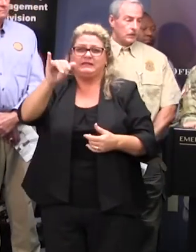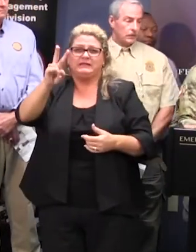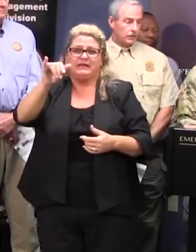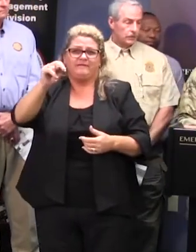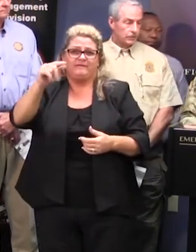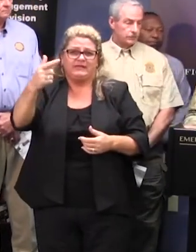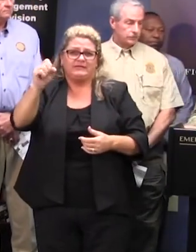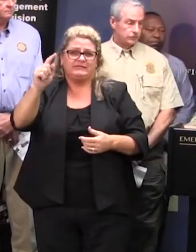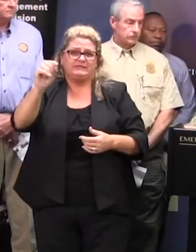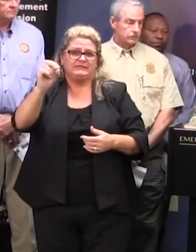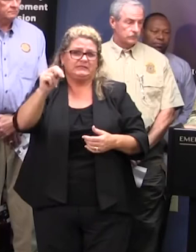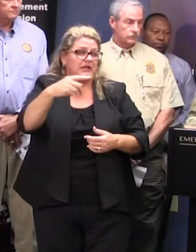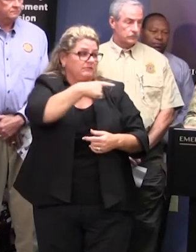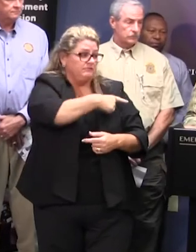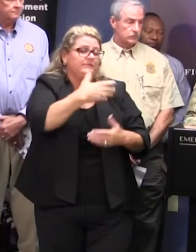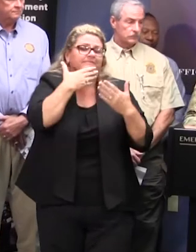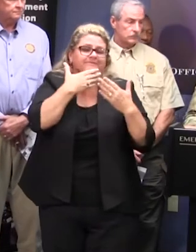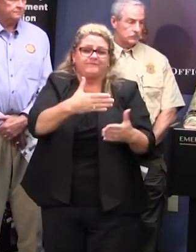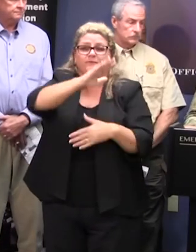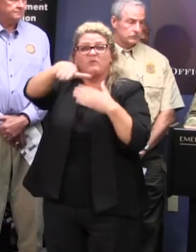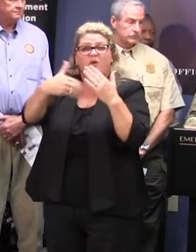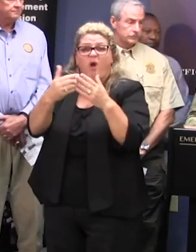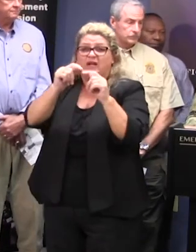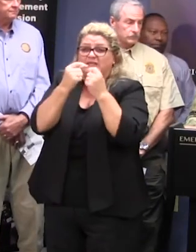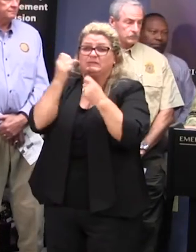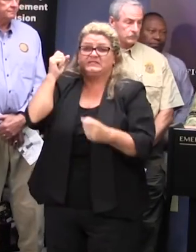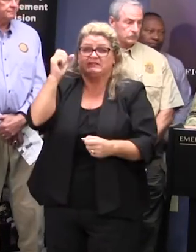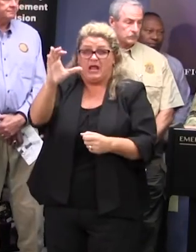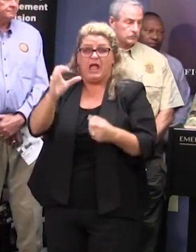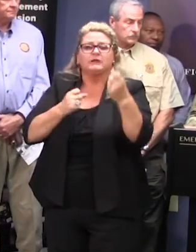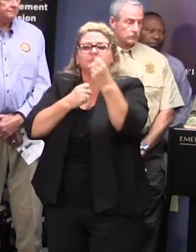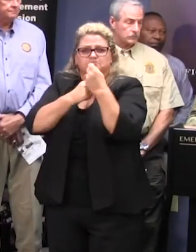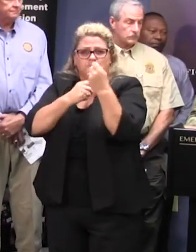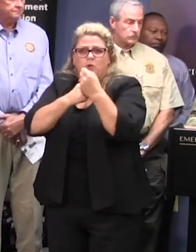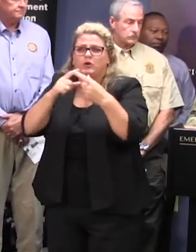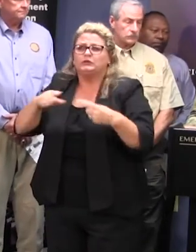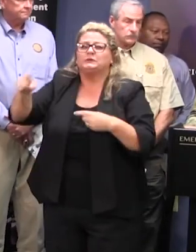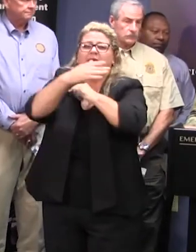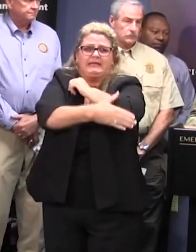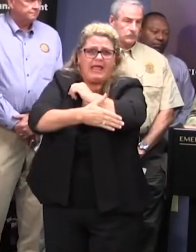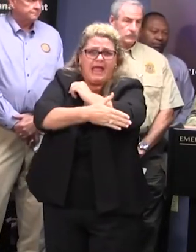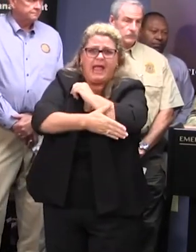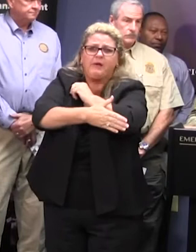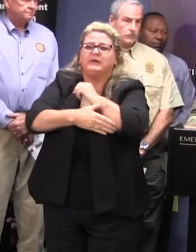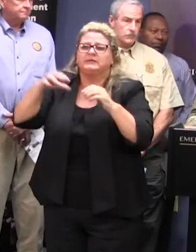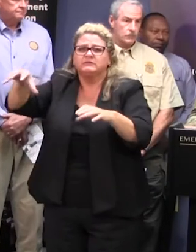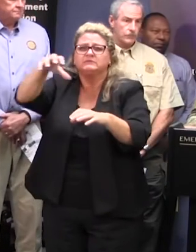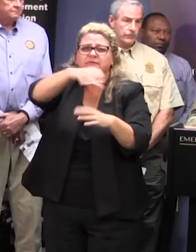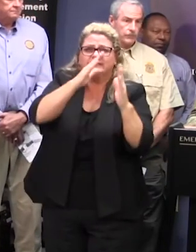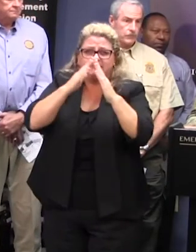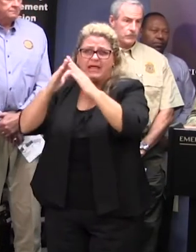thank you governor uh all of team south carolina continues to support our counties and municipalities throughout the state